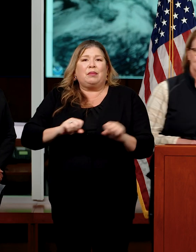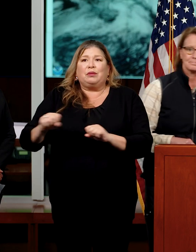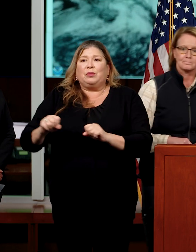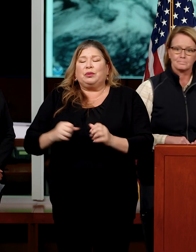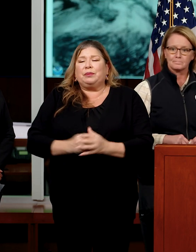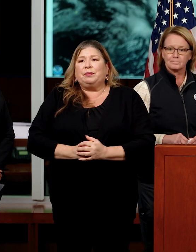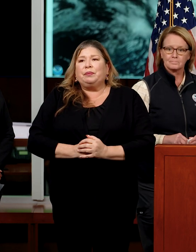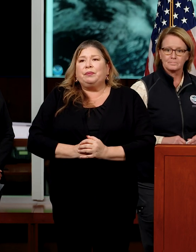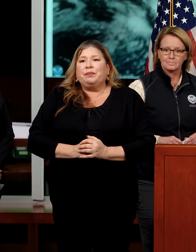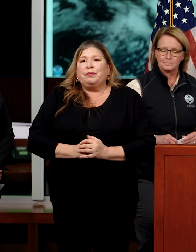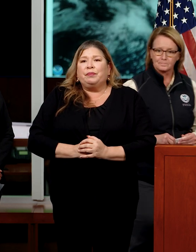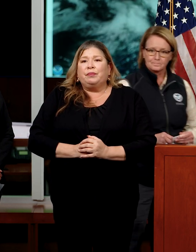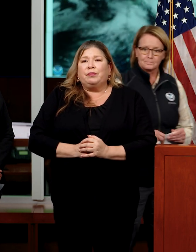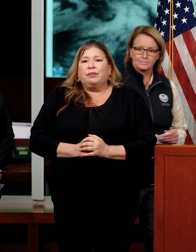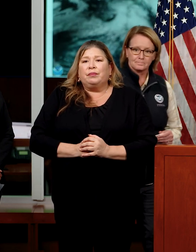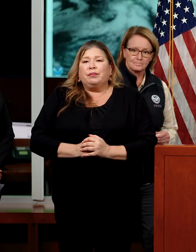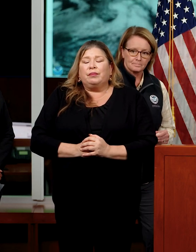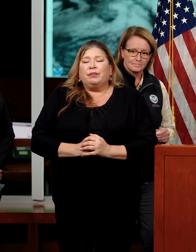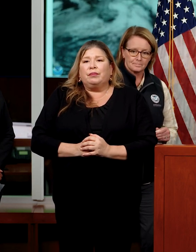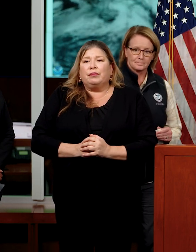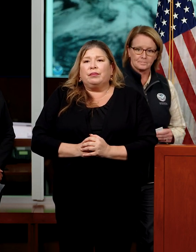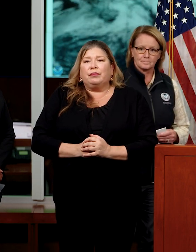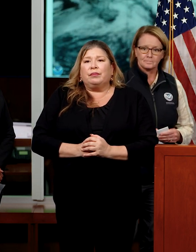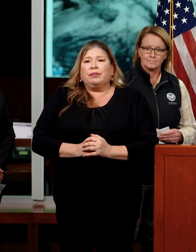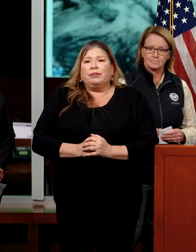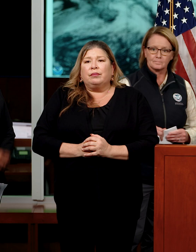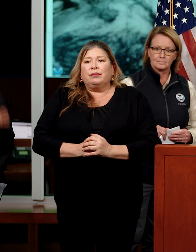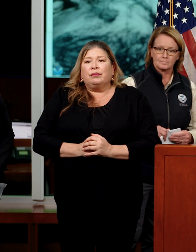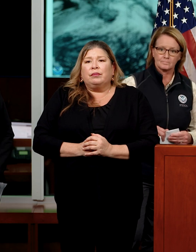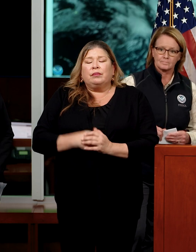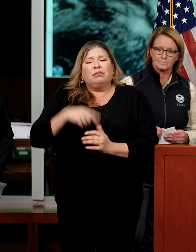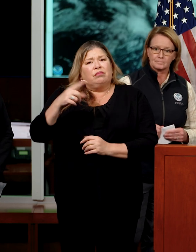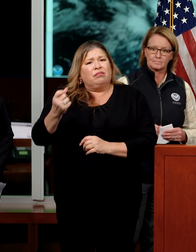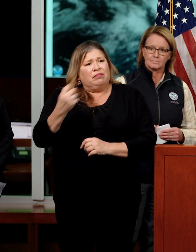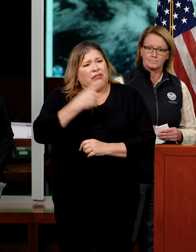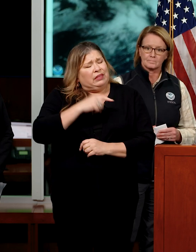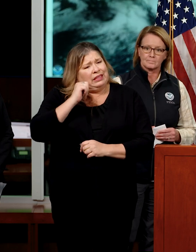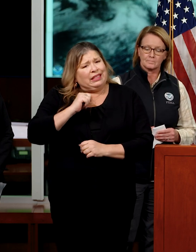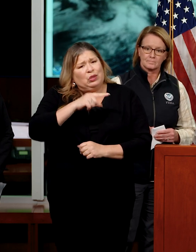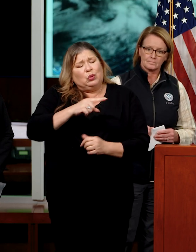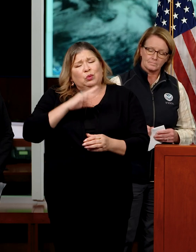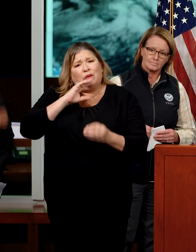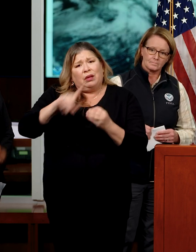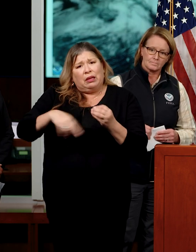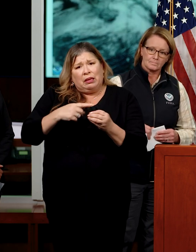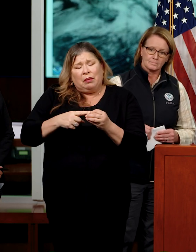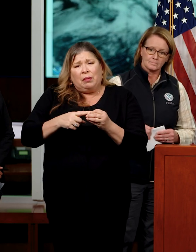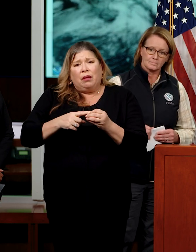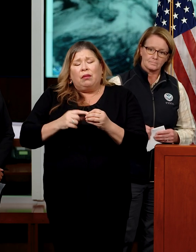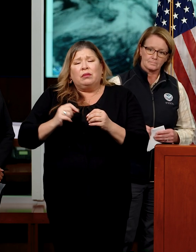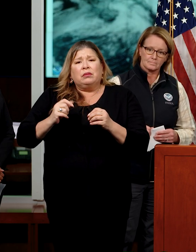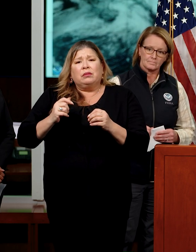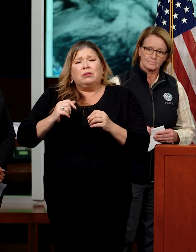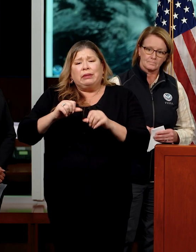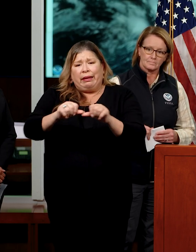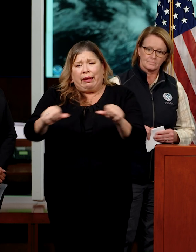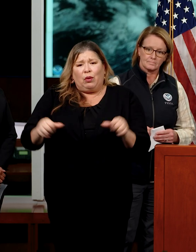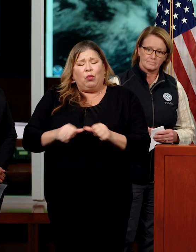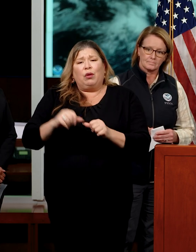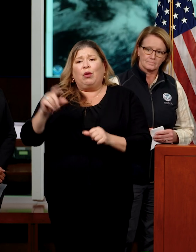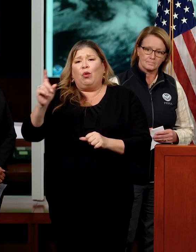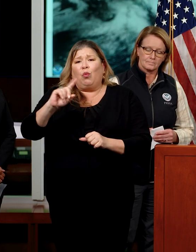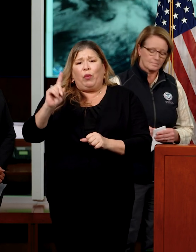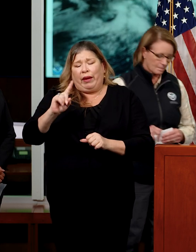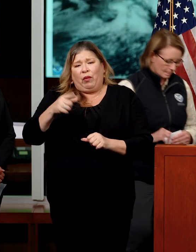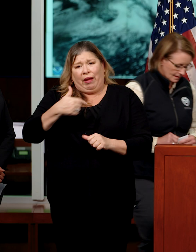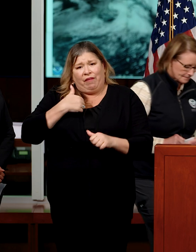Can you talk about in what areas there was flooding, but maybe not a lot of people with federal flood